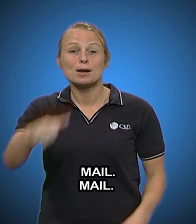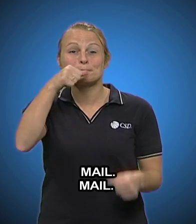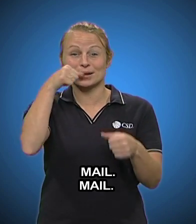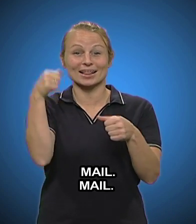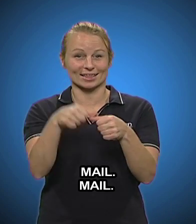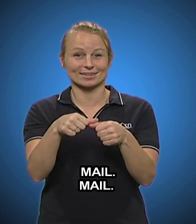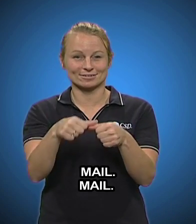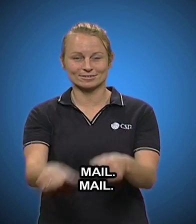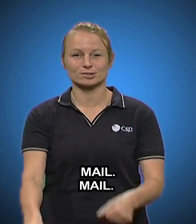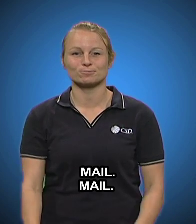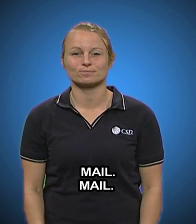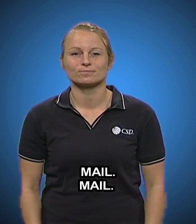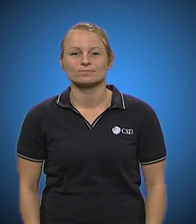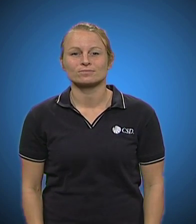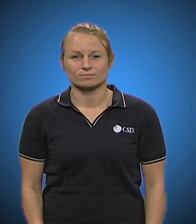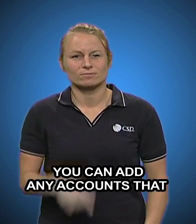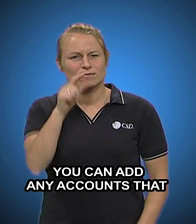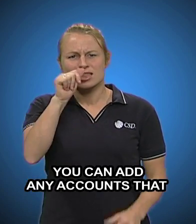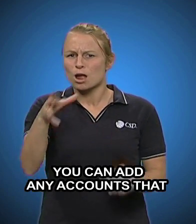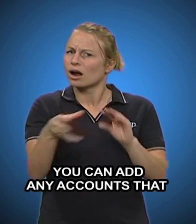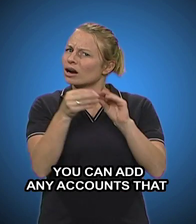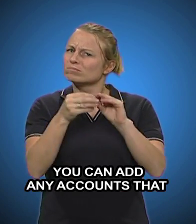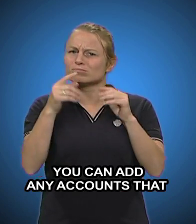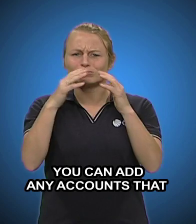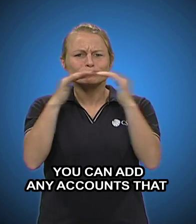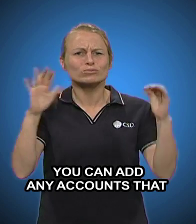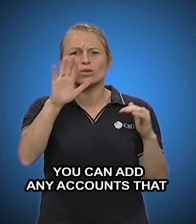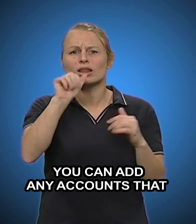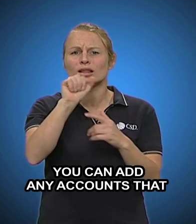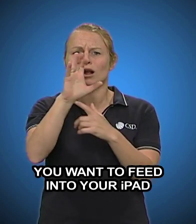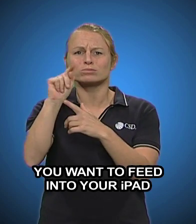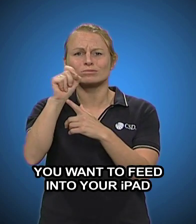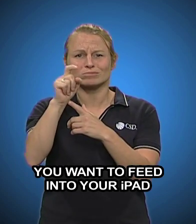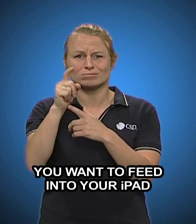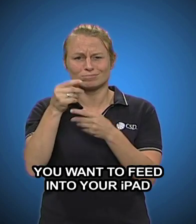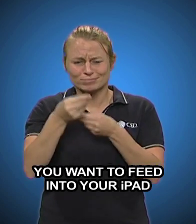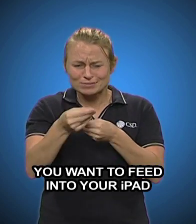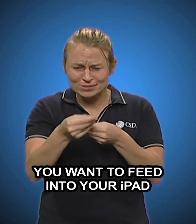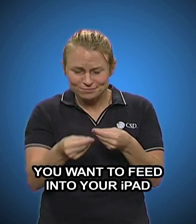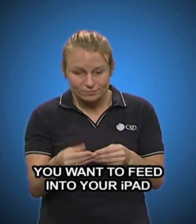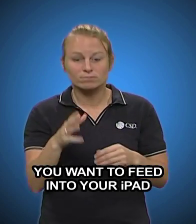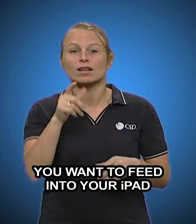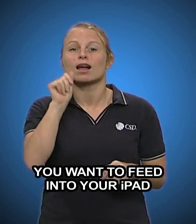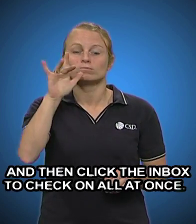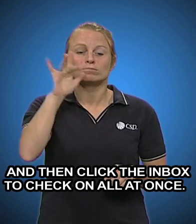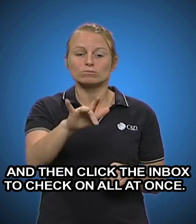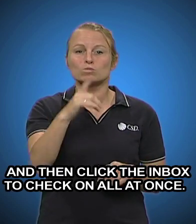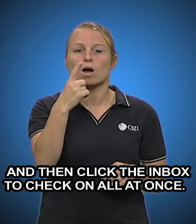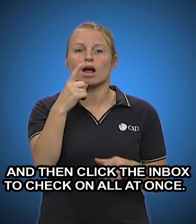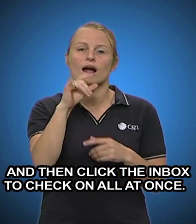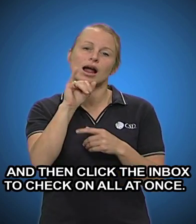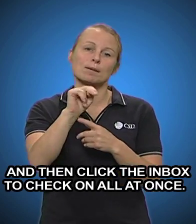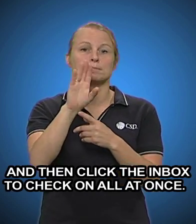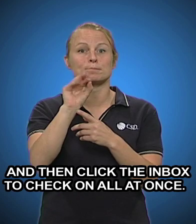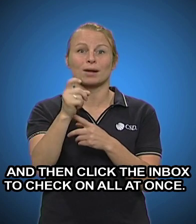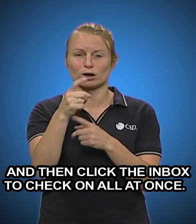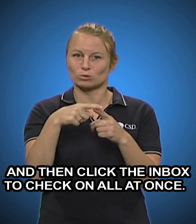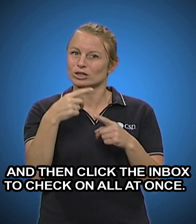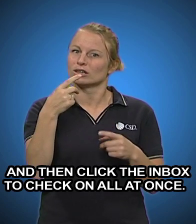Mail. You can add any accounts that you want to feed into your iPad and then click the inbox to